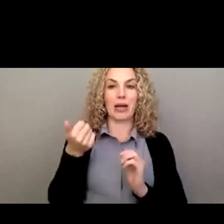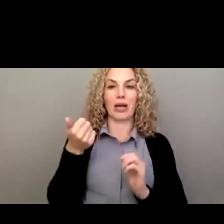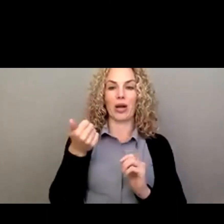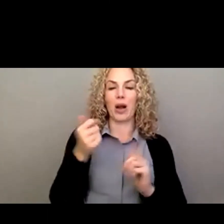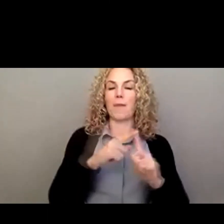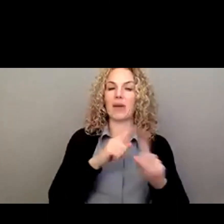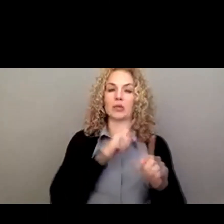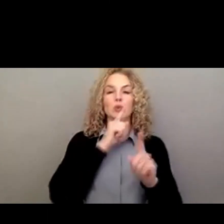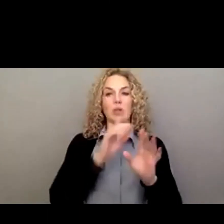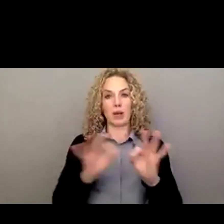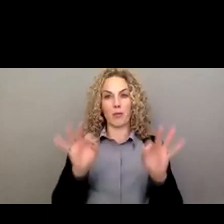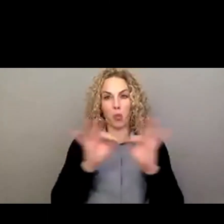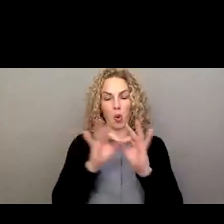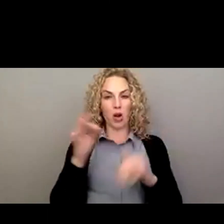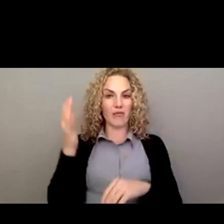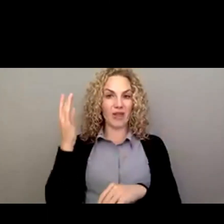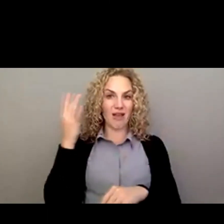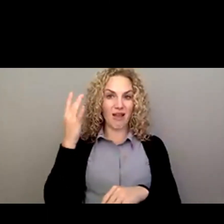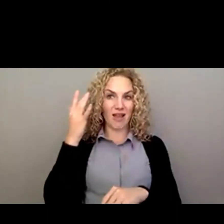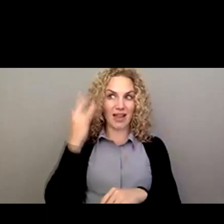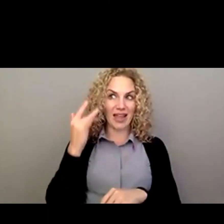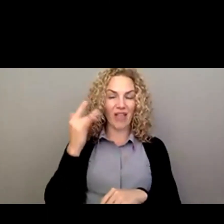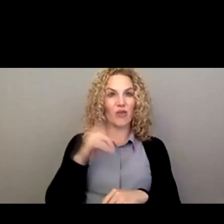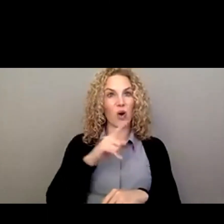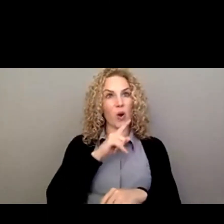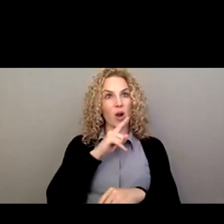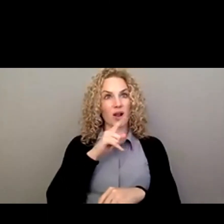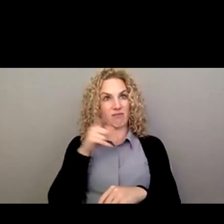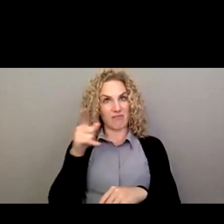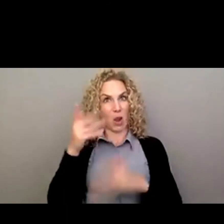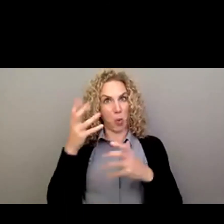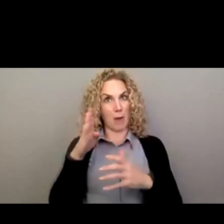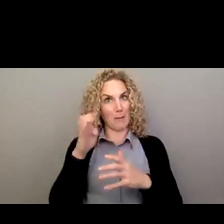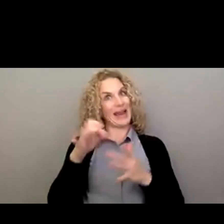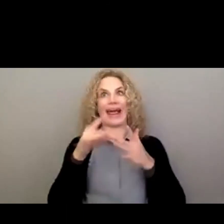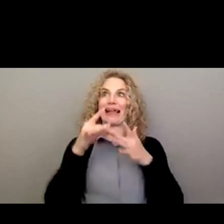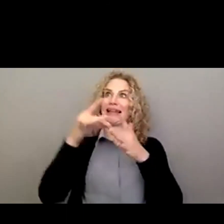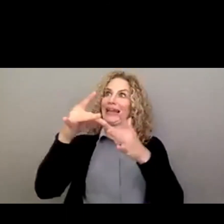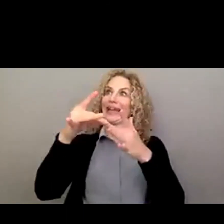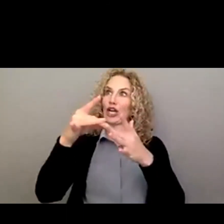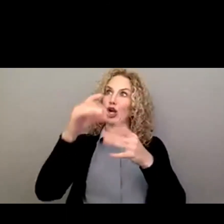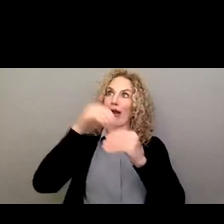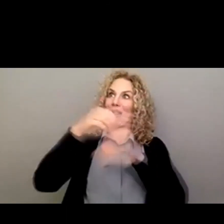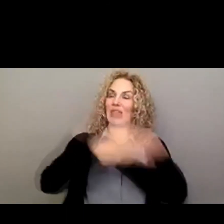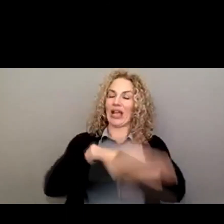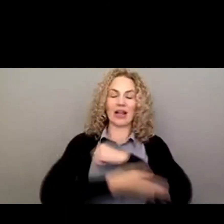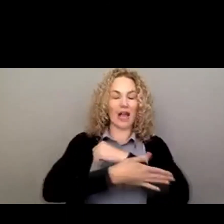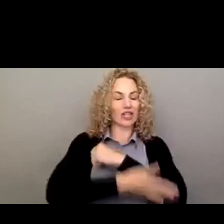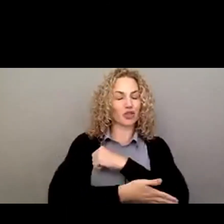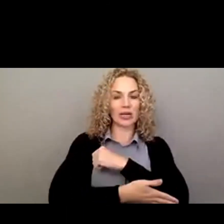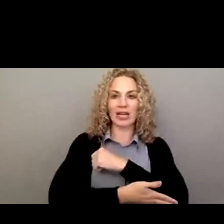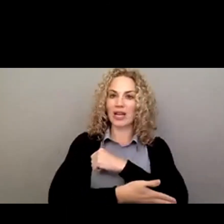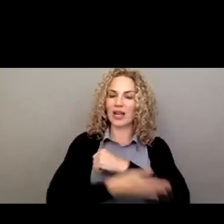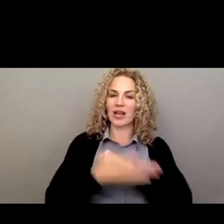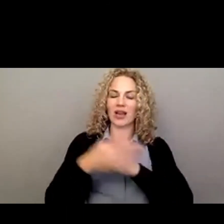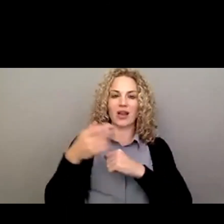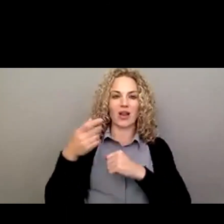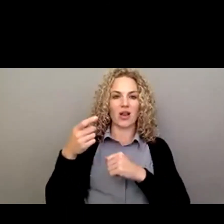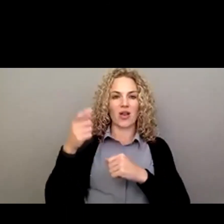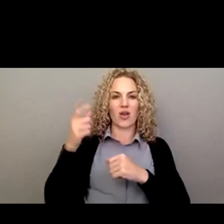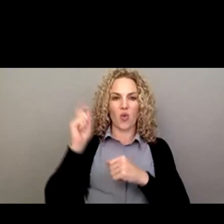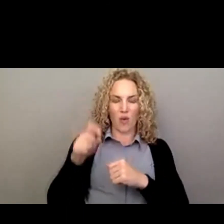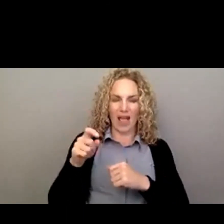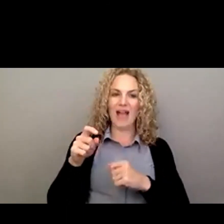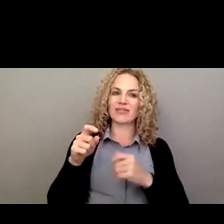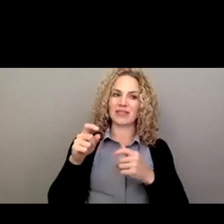important. If California is going to be a leader, the leader in the country, we have to look not just at labor force